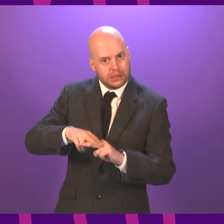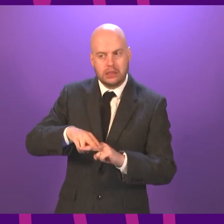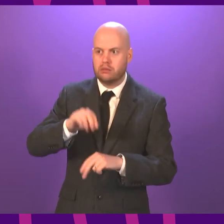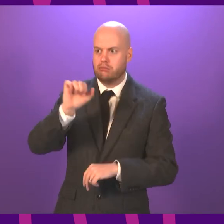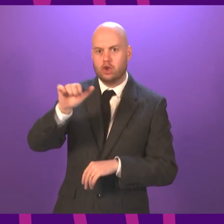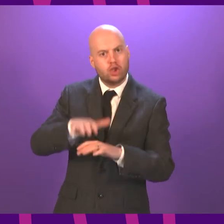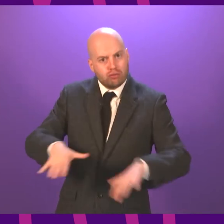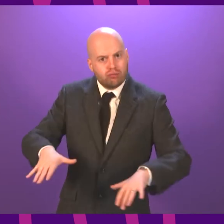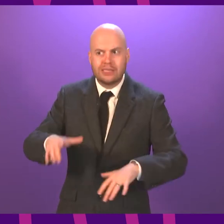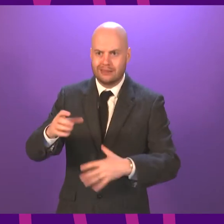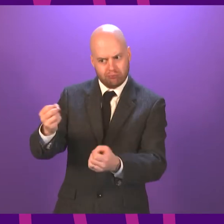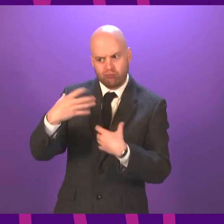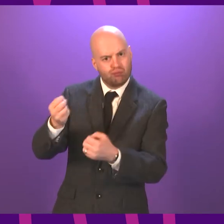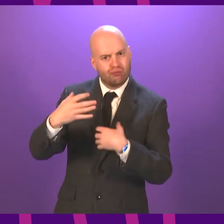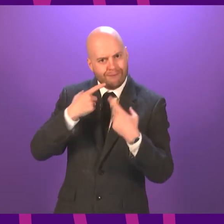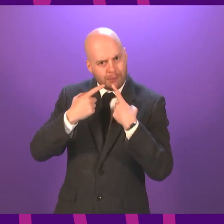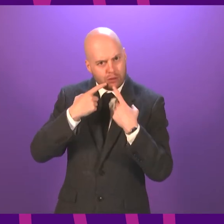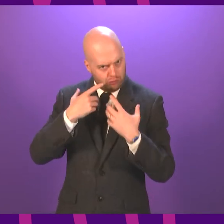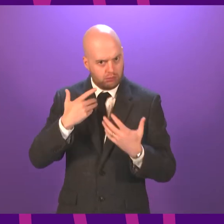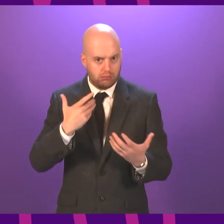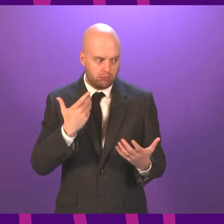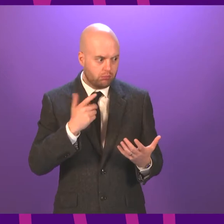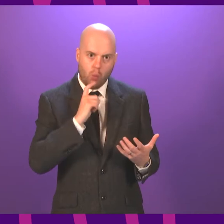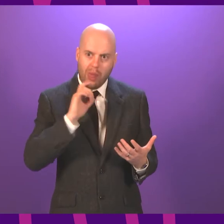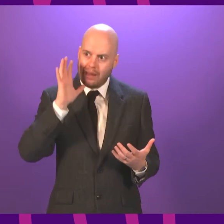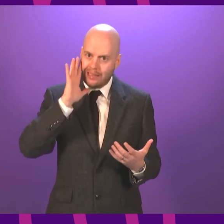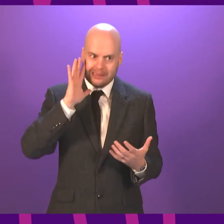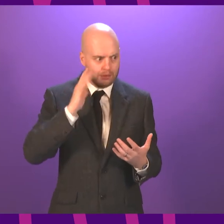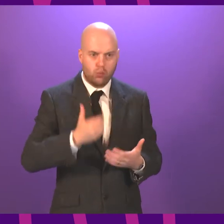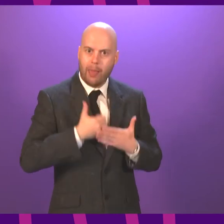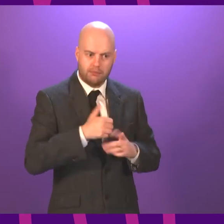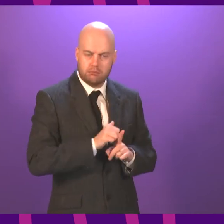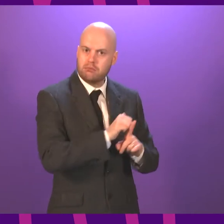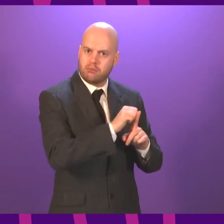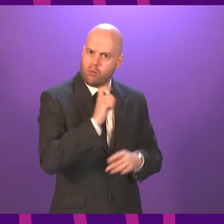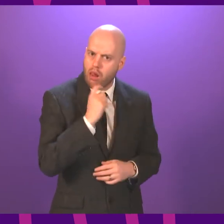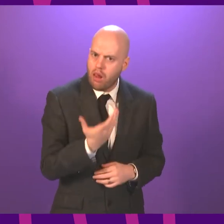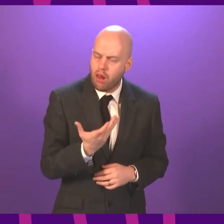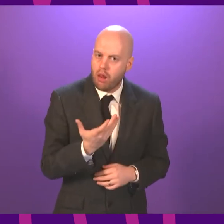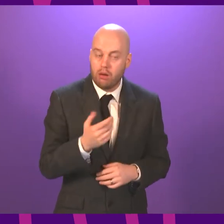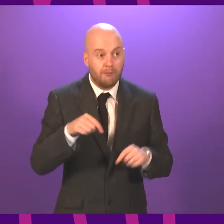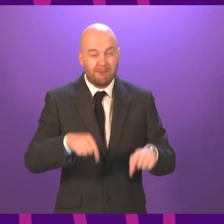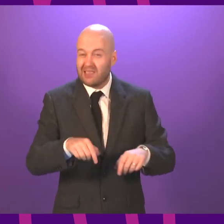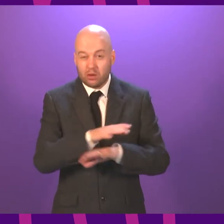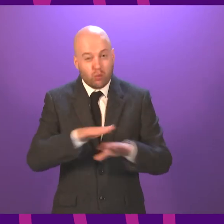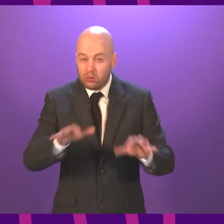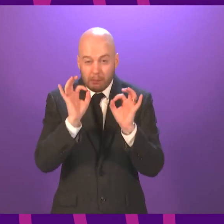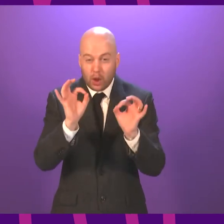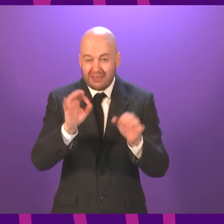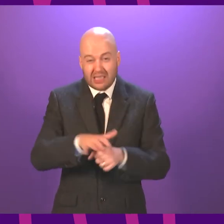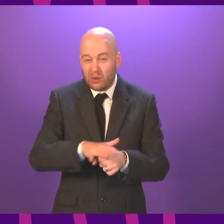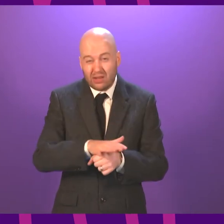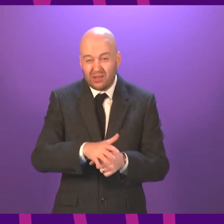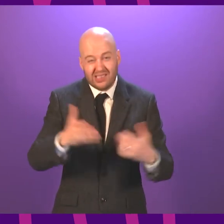can. This is, and I'm afraid this is inescapable, this is a highly imperfect situation, because we are in the midst of a global